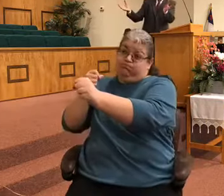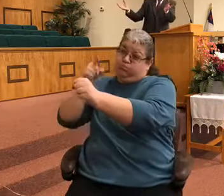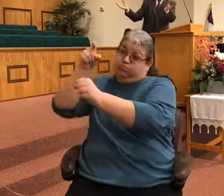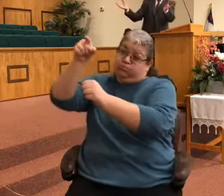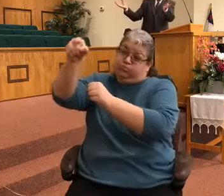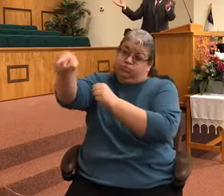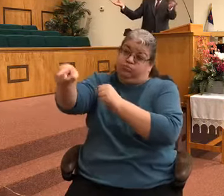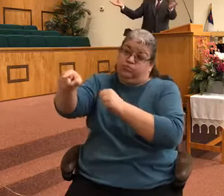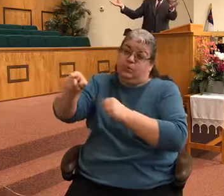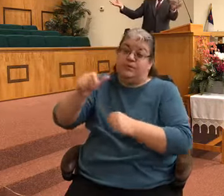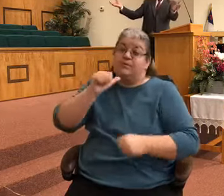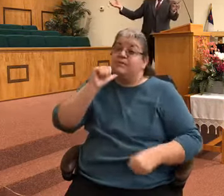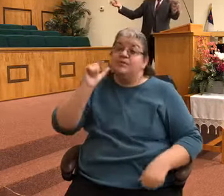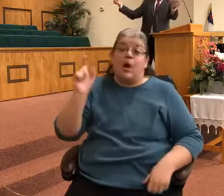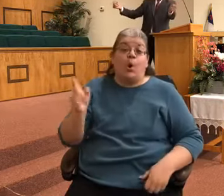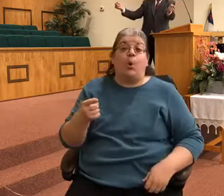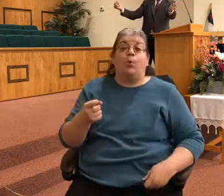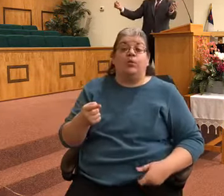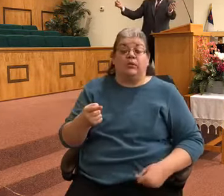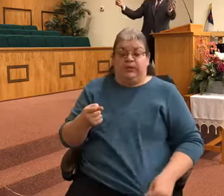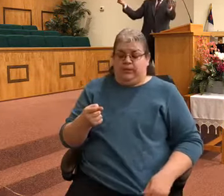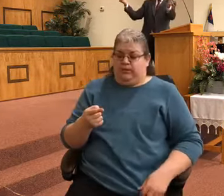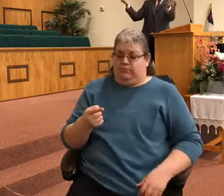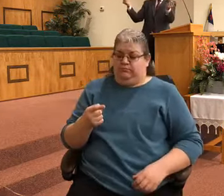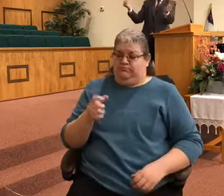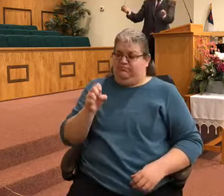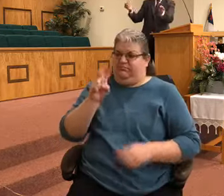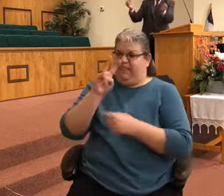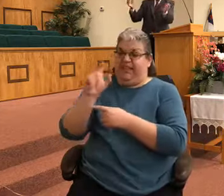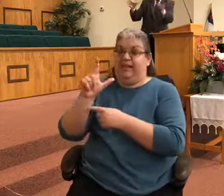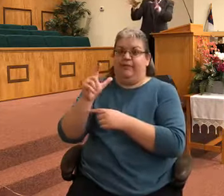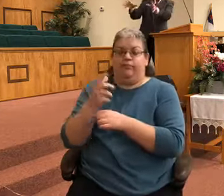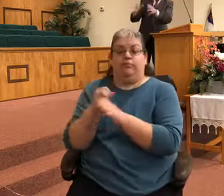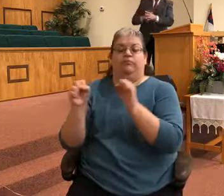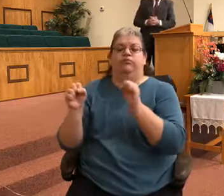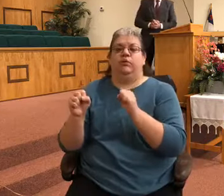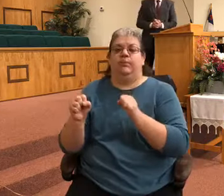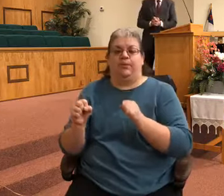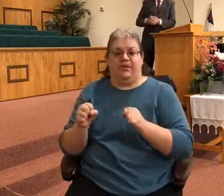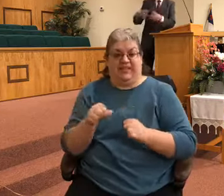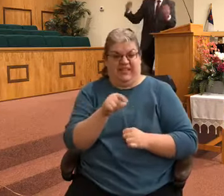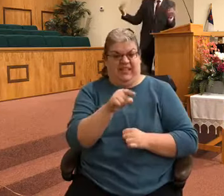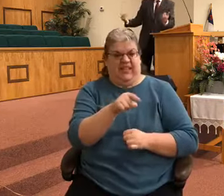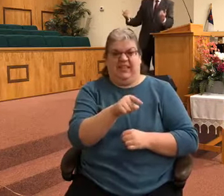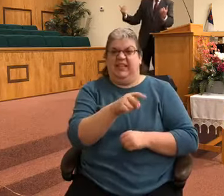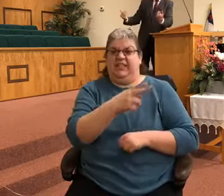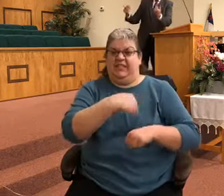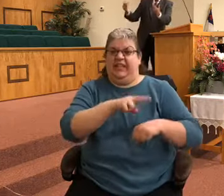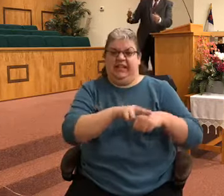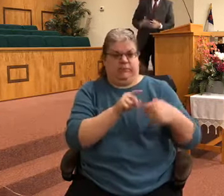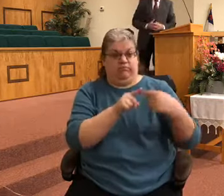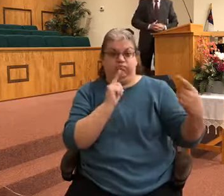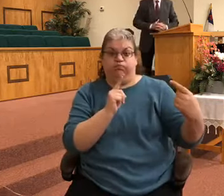of evil, but it was to be a deliverance of this particular nation. It was to deliver Israel from Syria.